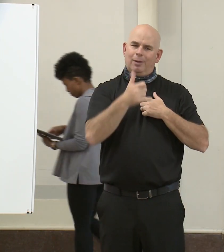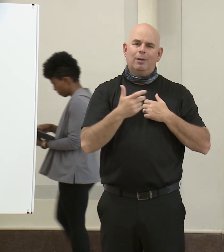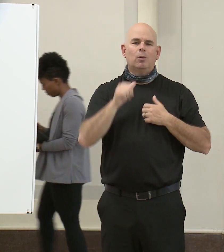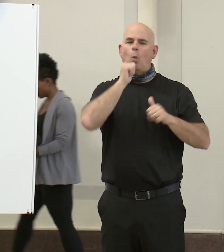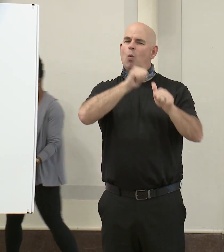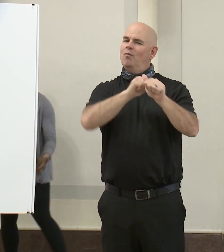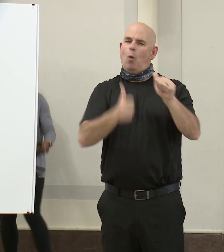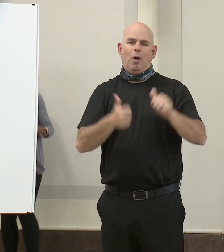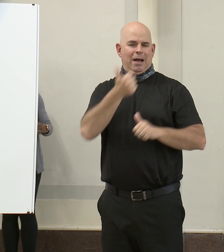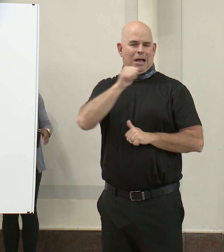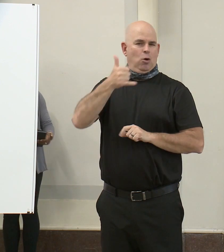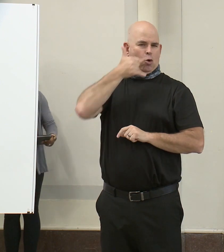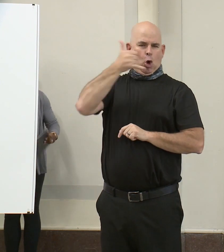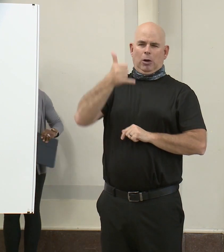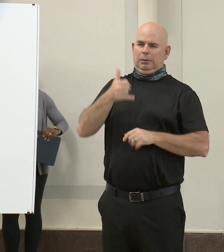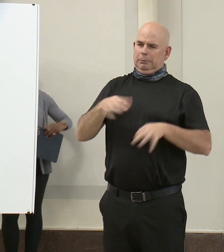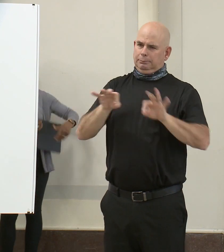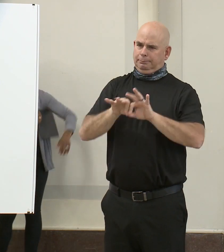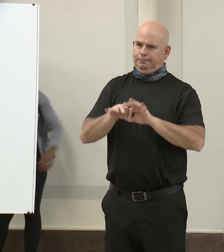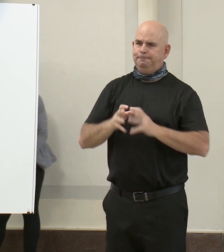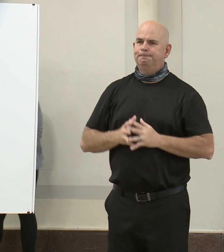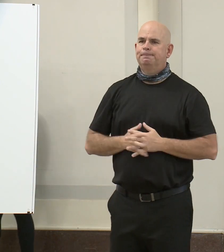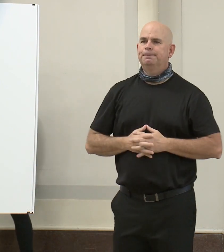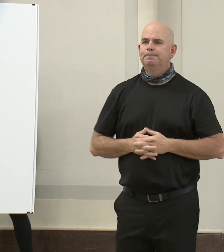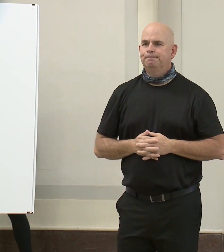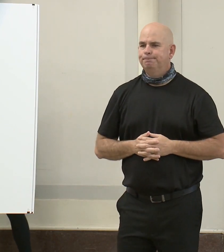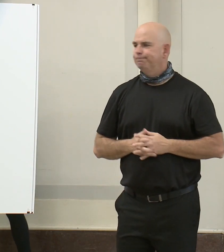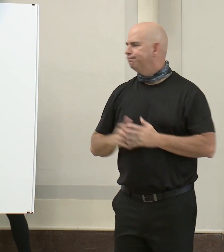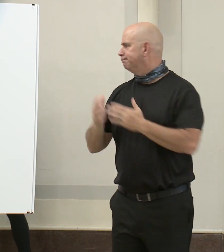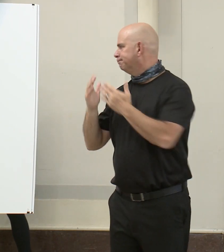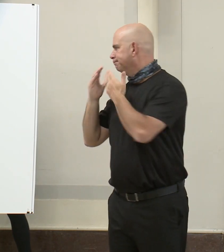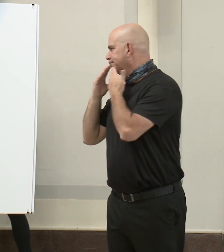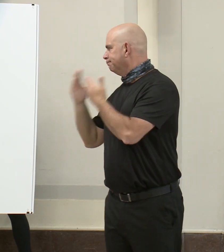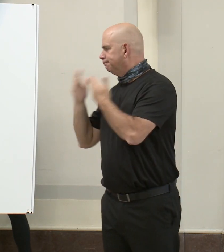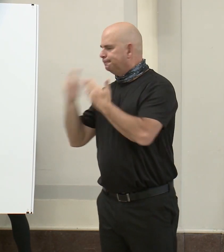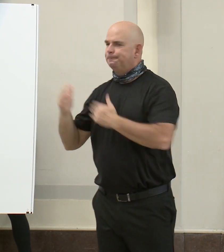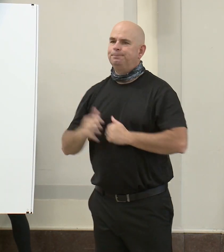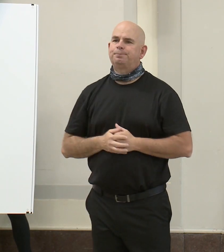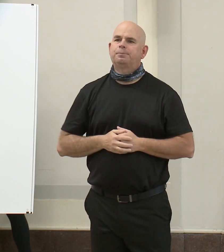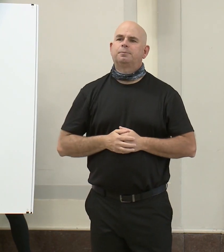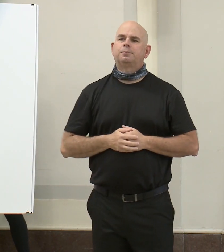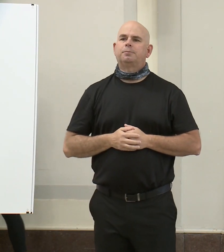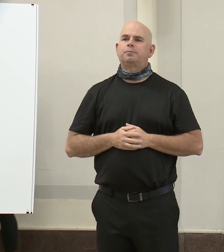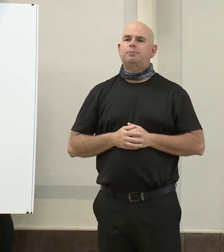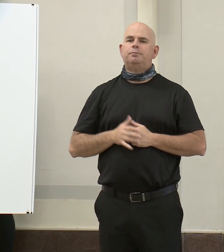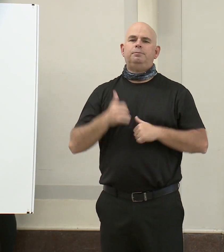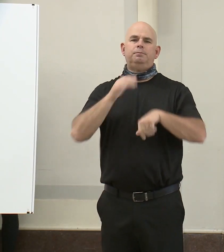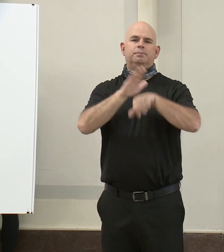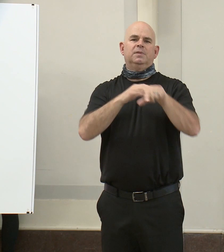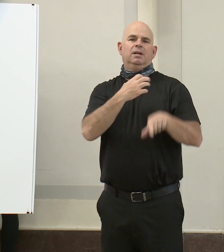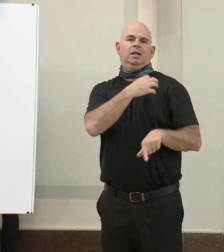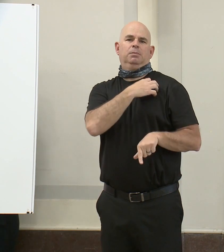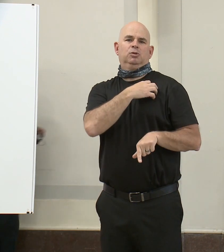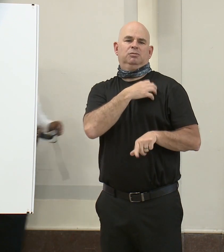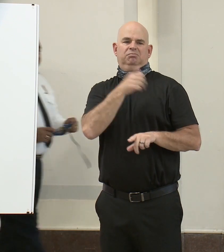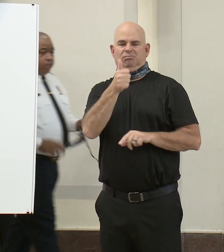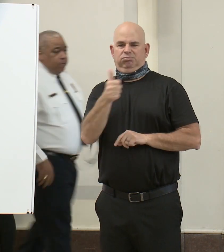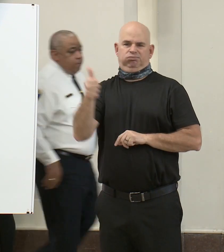Thank you, Dr. Zavasa. Next, I will have Commissioner Harrison come up and discuss public safety with the city's stay-at-home order extending.